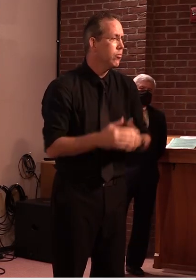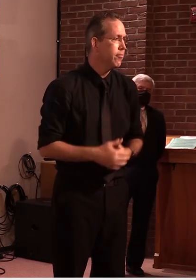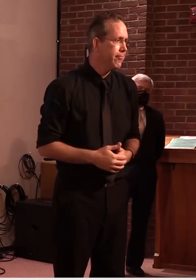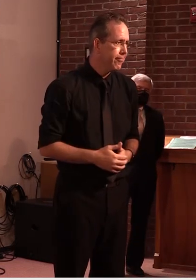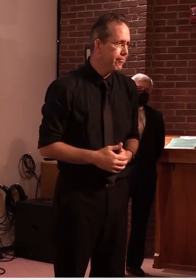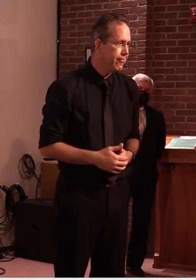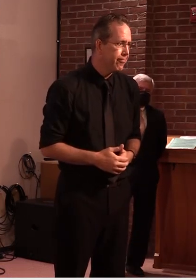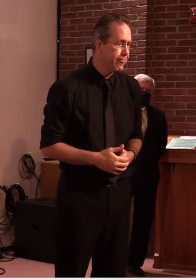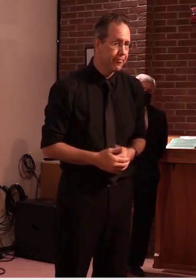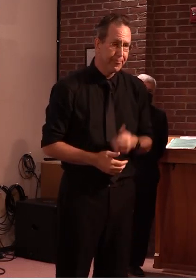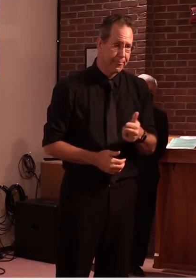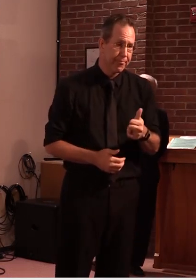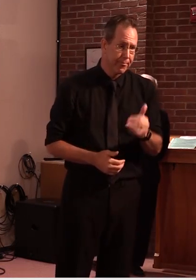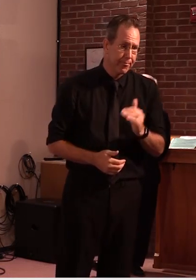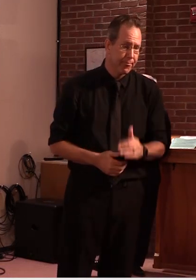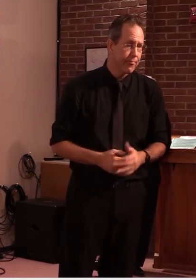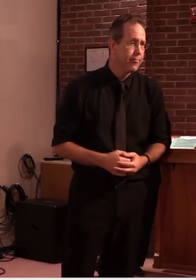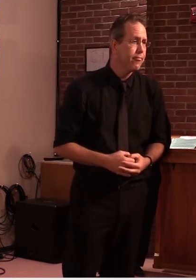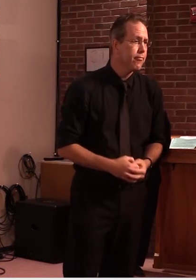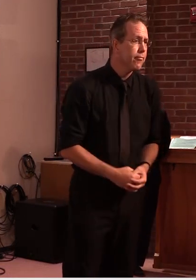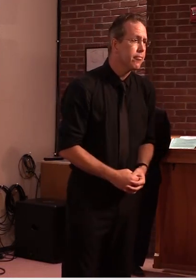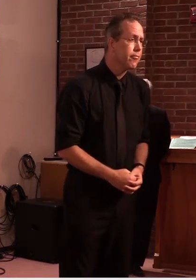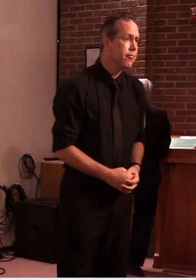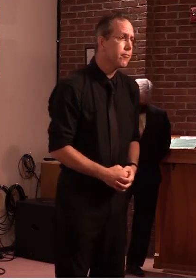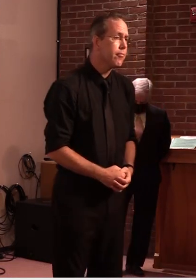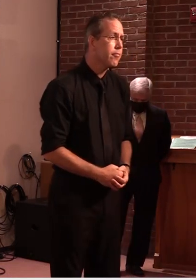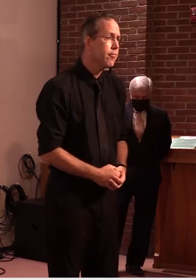all right tim vermont business magazine